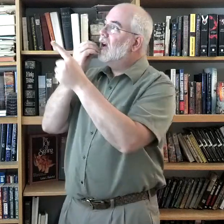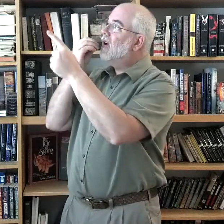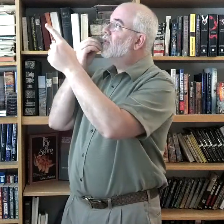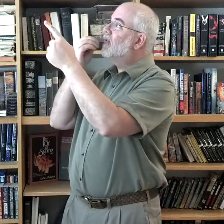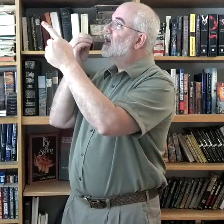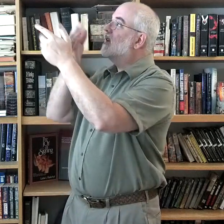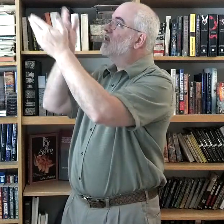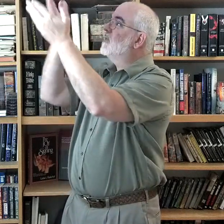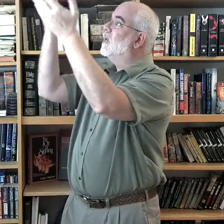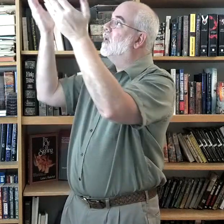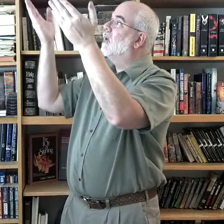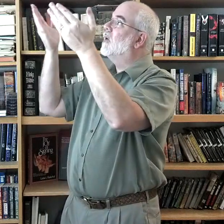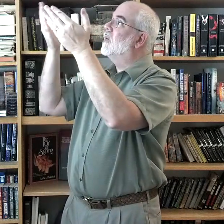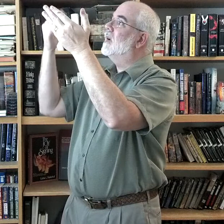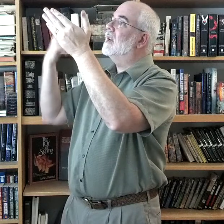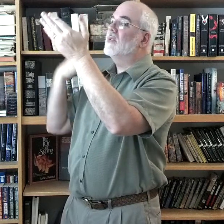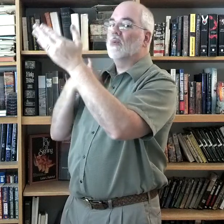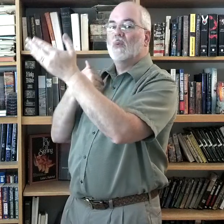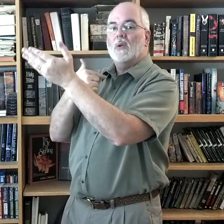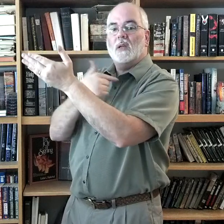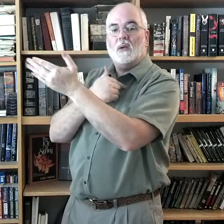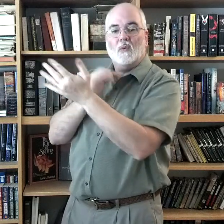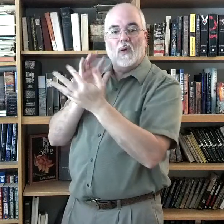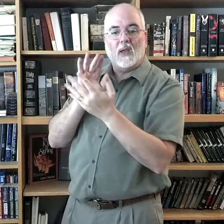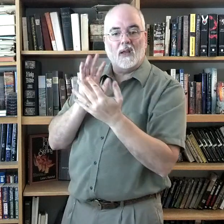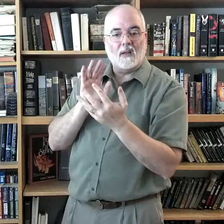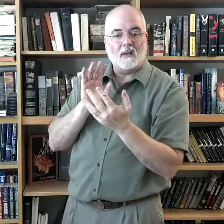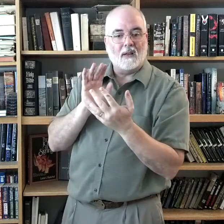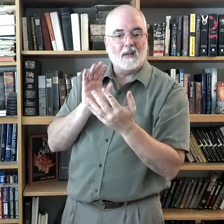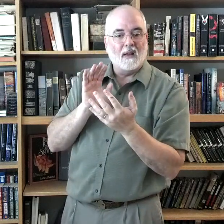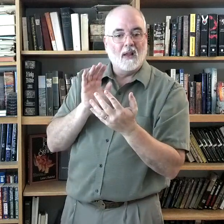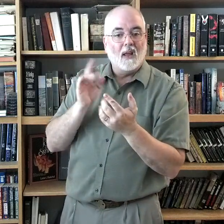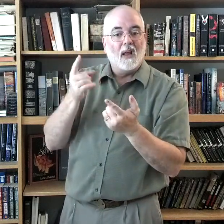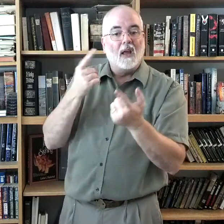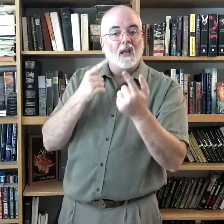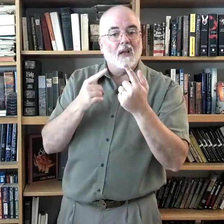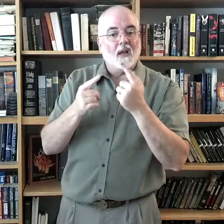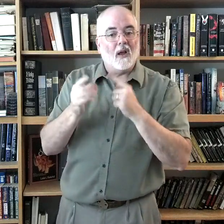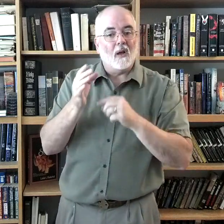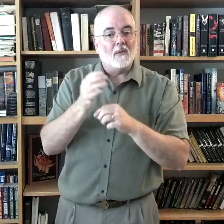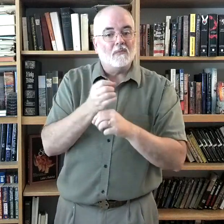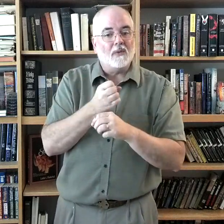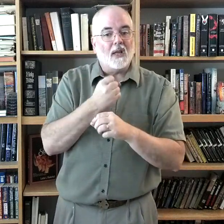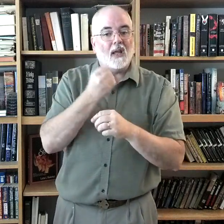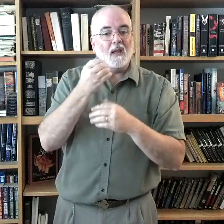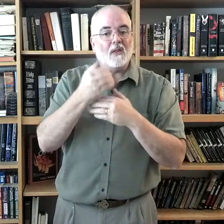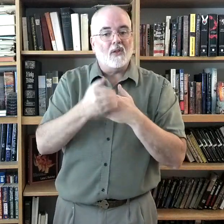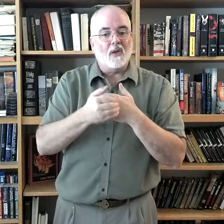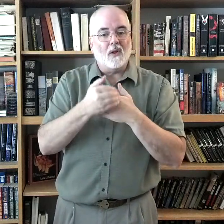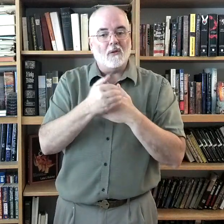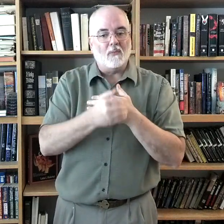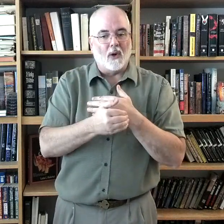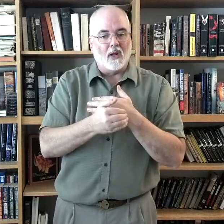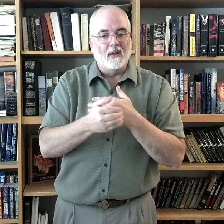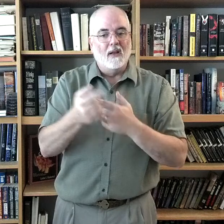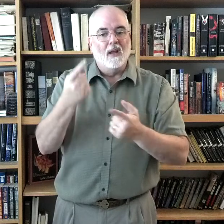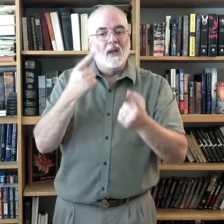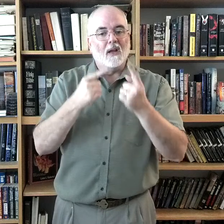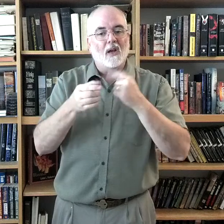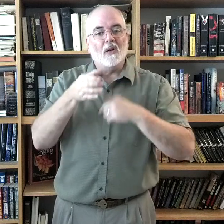feast for which we wait. Come take the bread, come